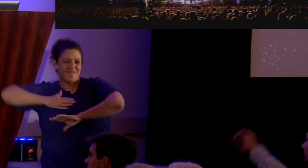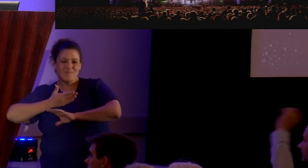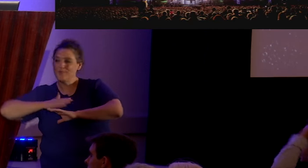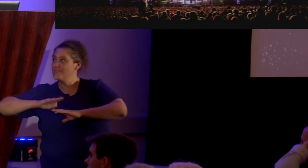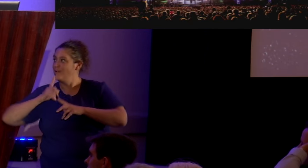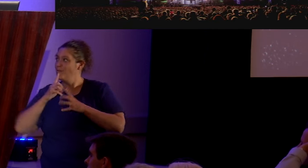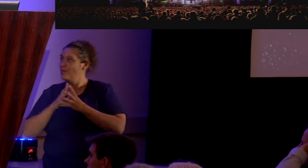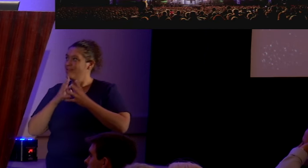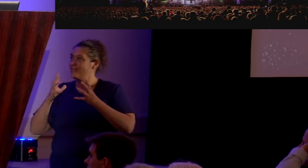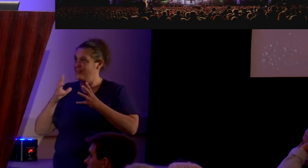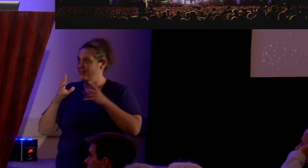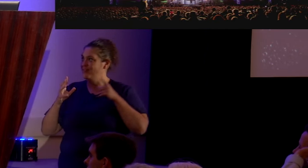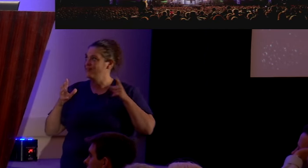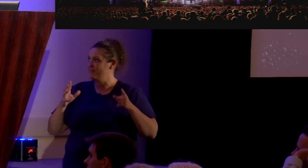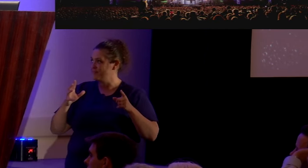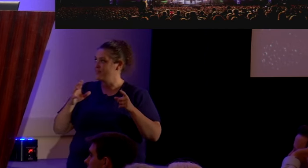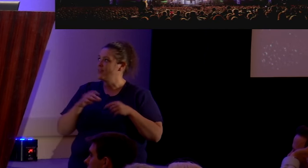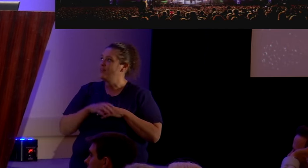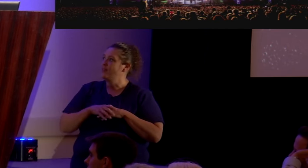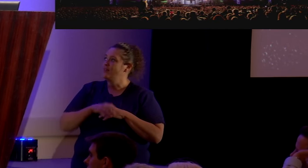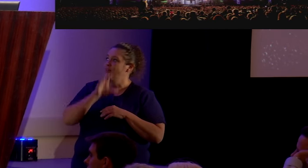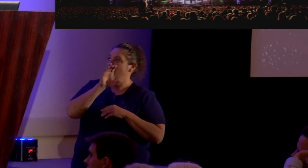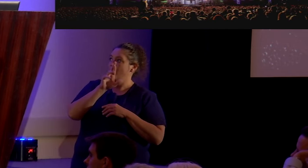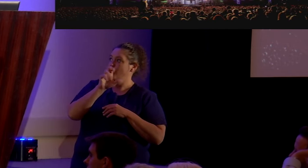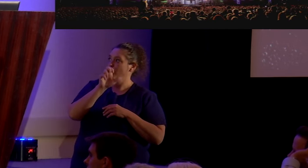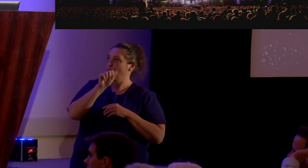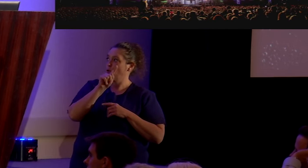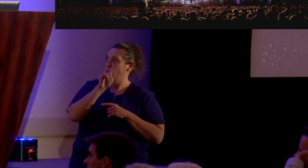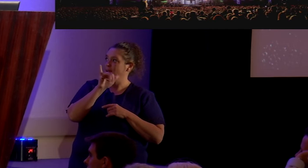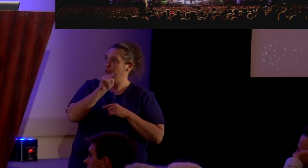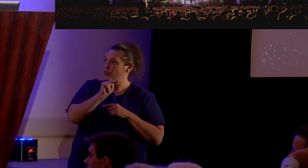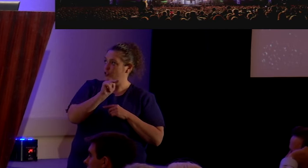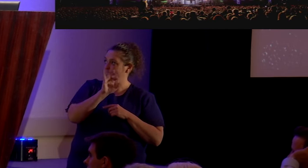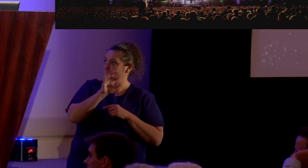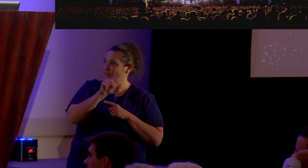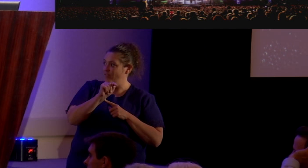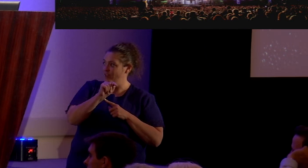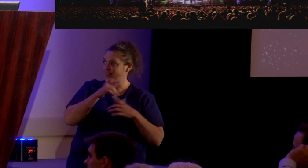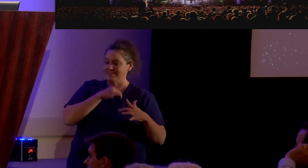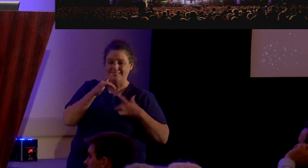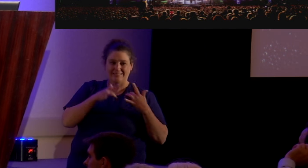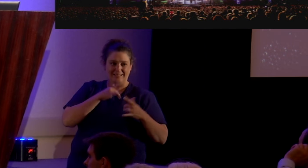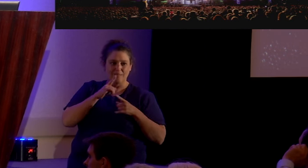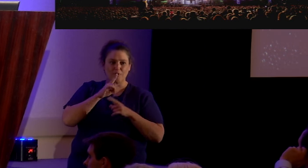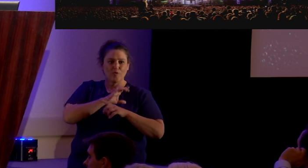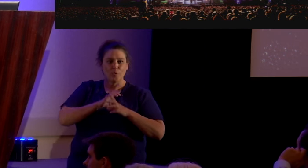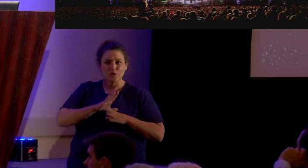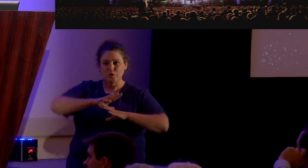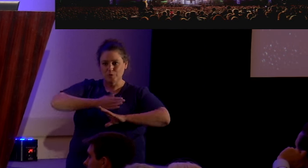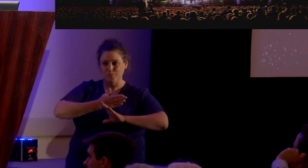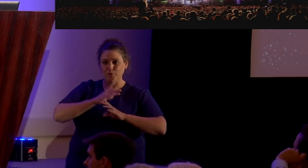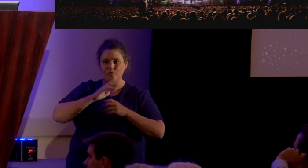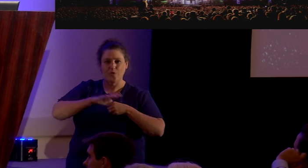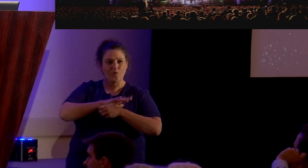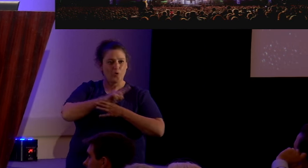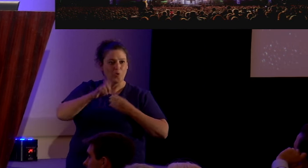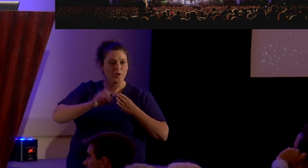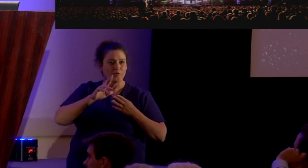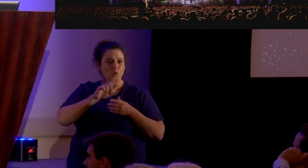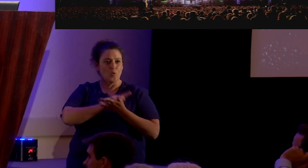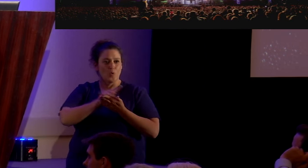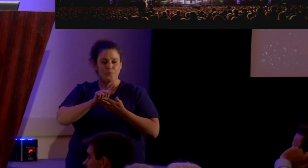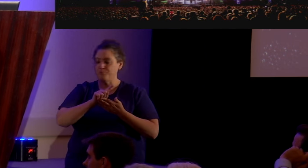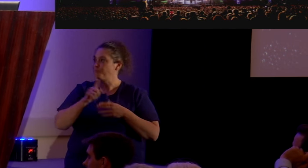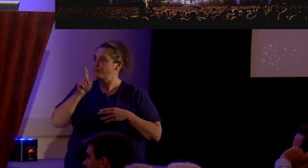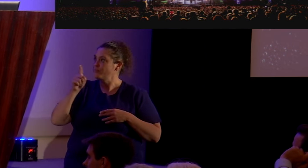there's plenty of Creation Fest type of Christian music festivals, many of them going on for full weekends or even a week long.